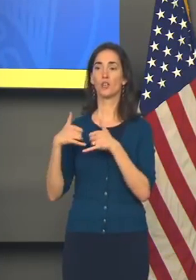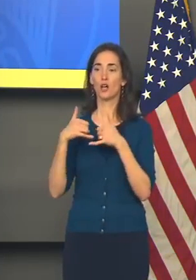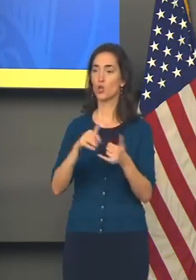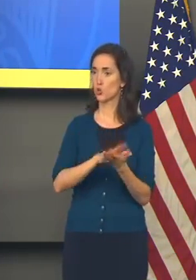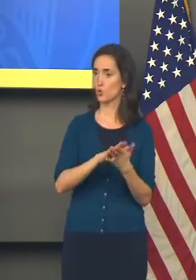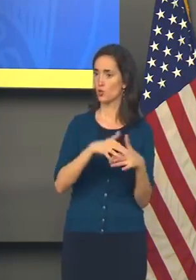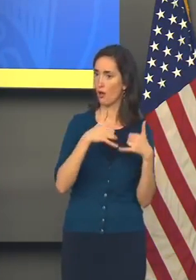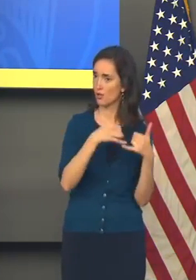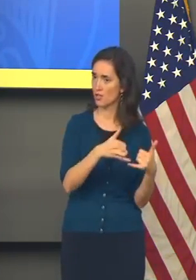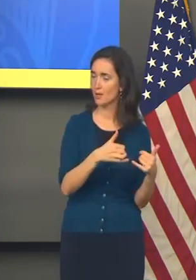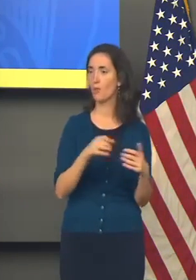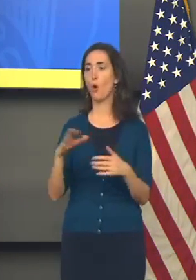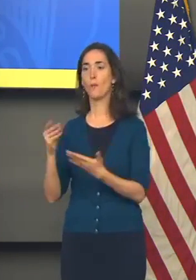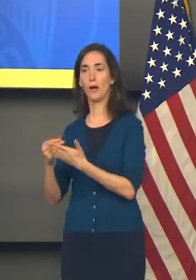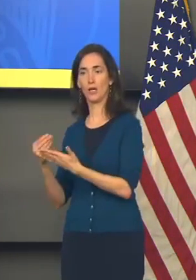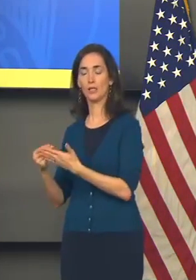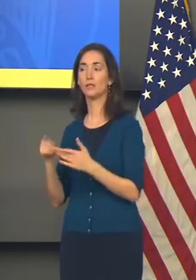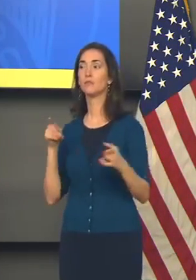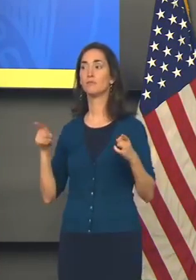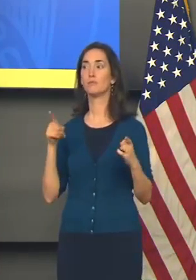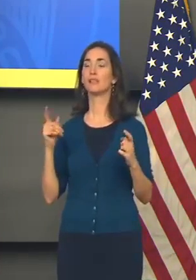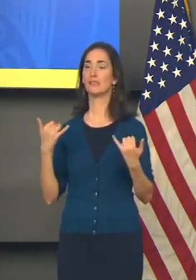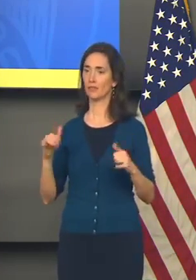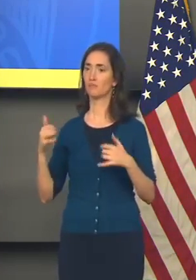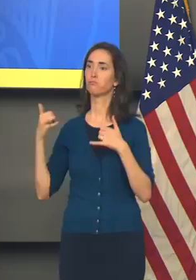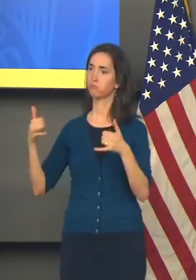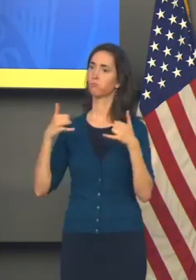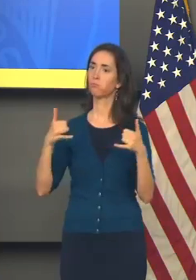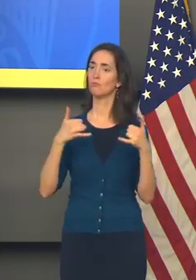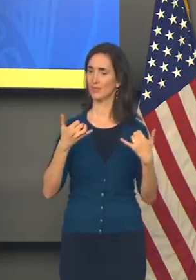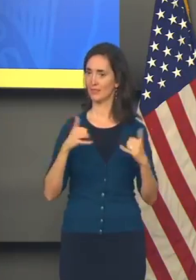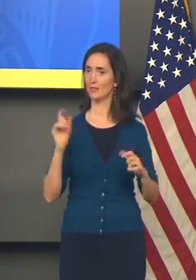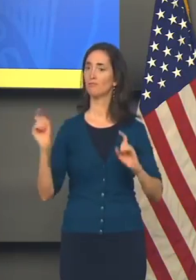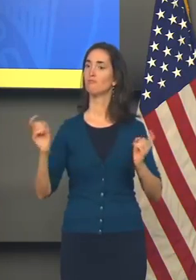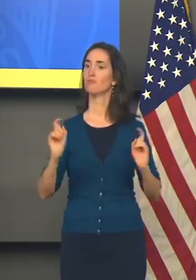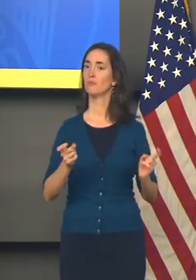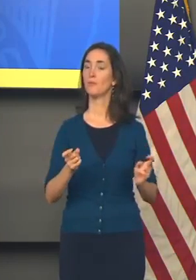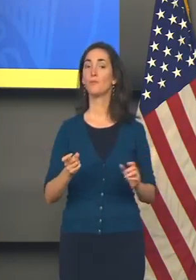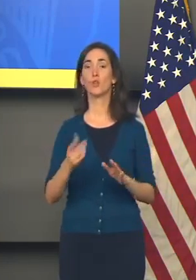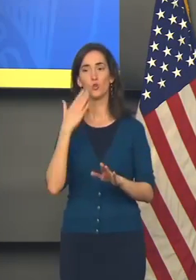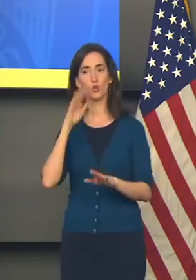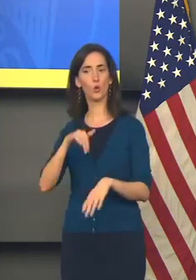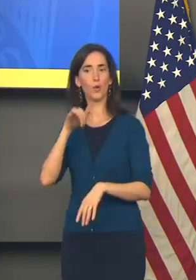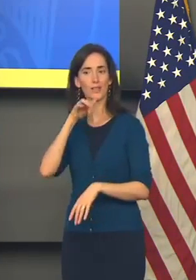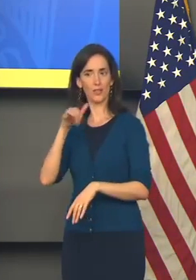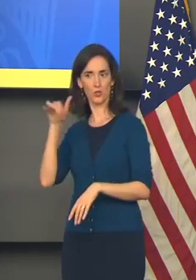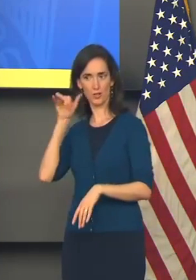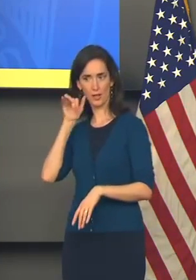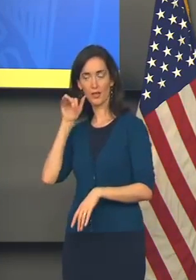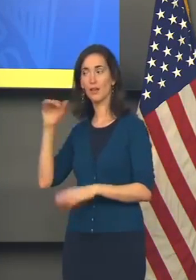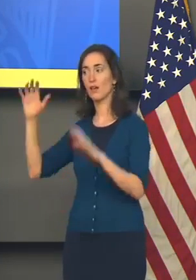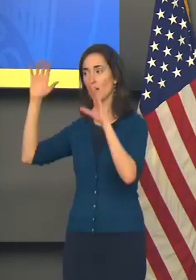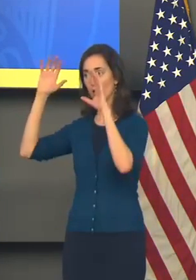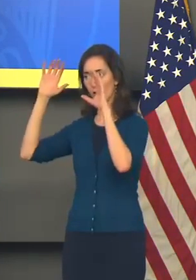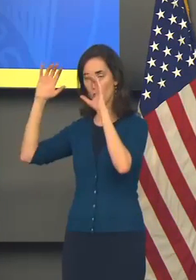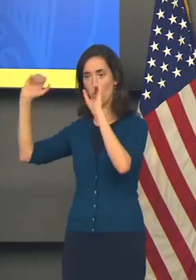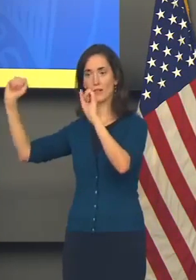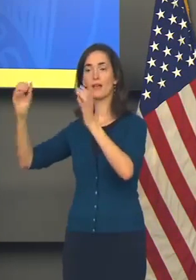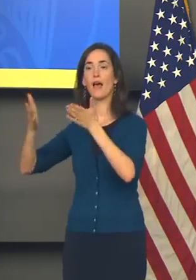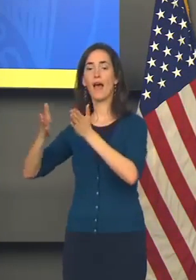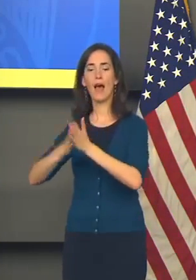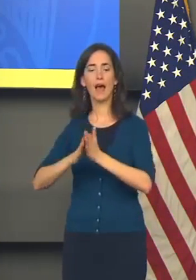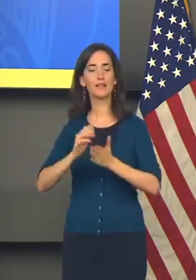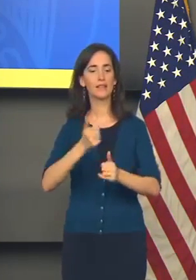as well. And so we are looking, as you know, yesterday, the president asked states to consider